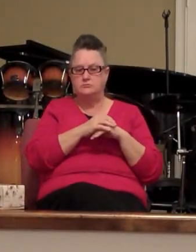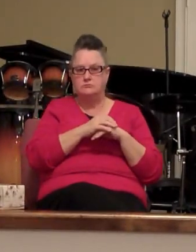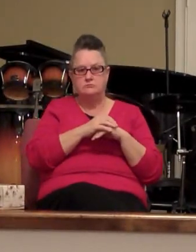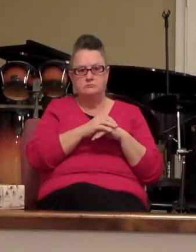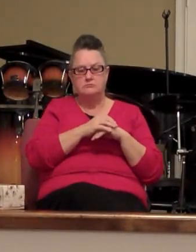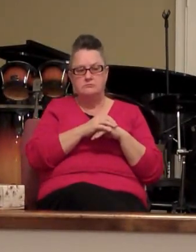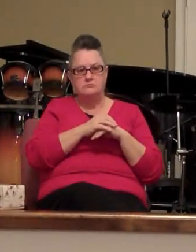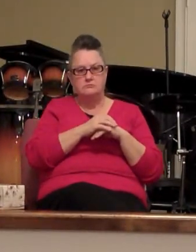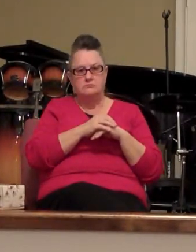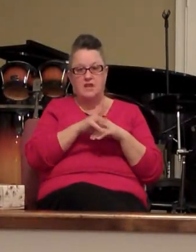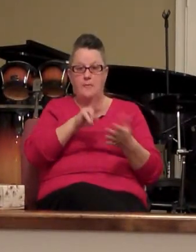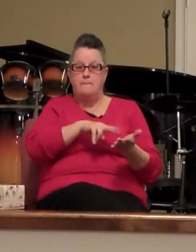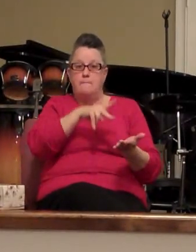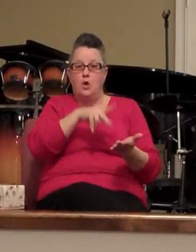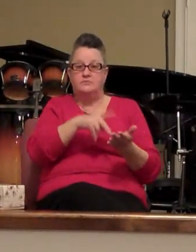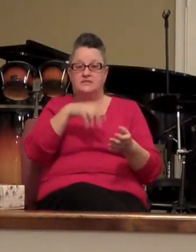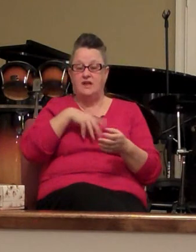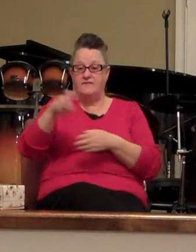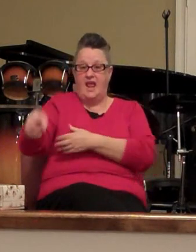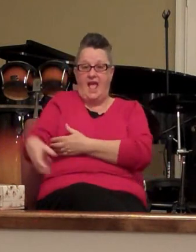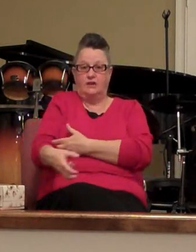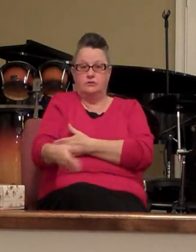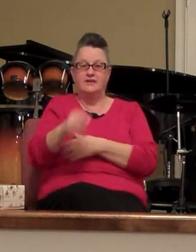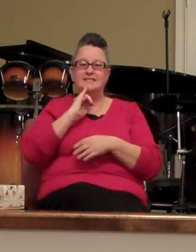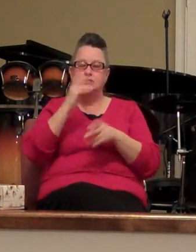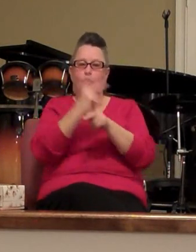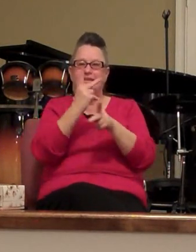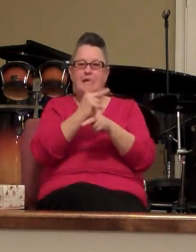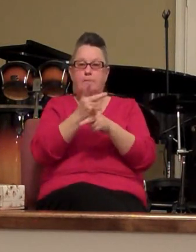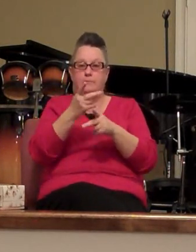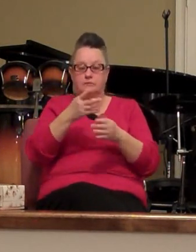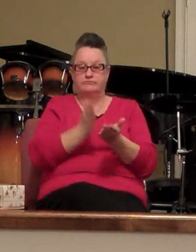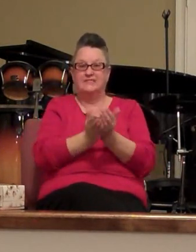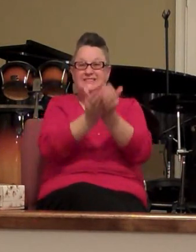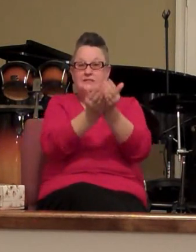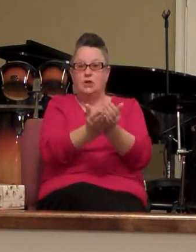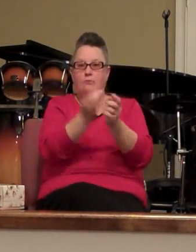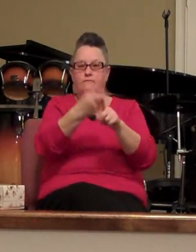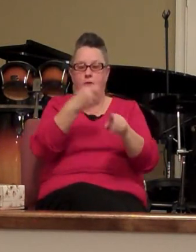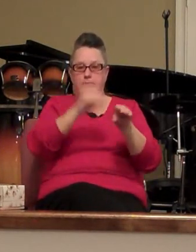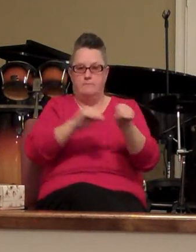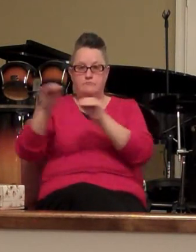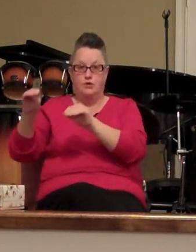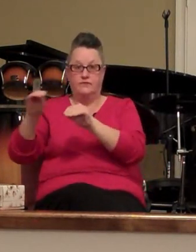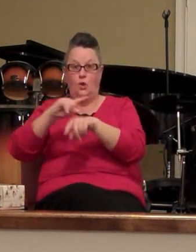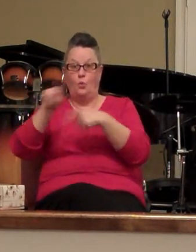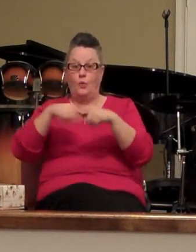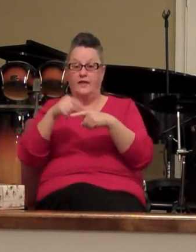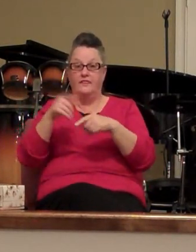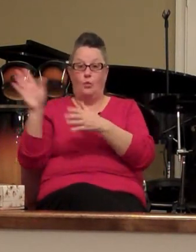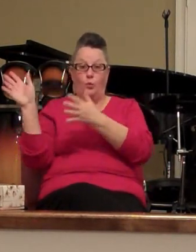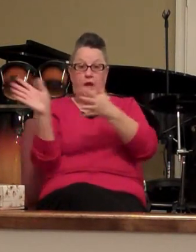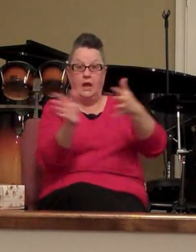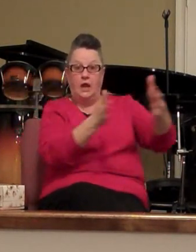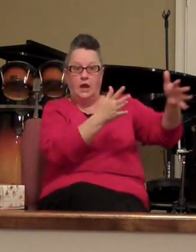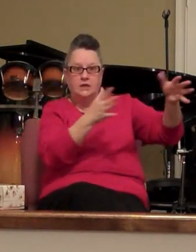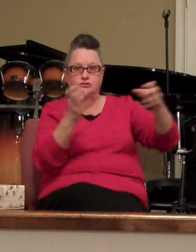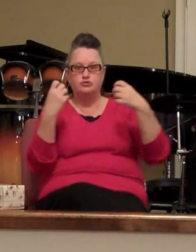the purpose of an anchor is to keep a ship from moving when the wind picks up and the waves